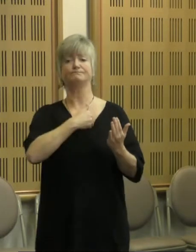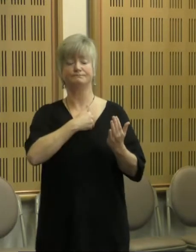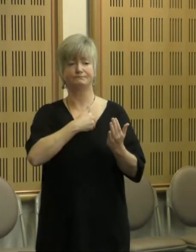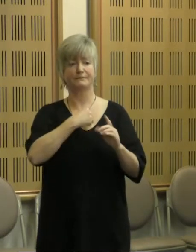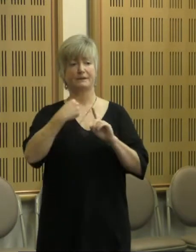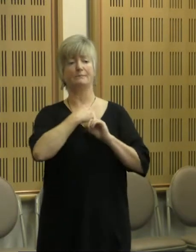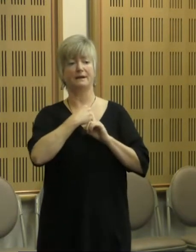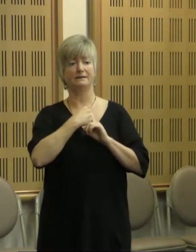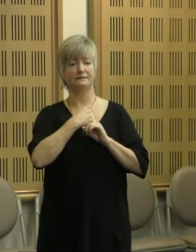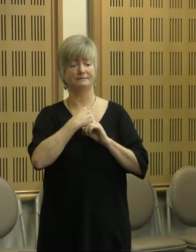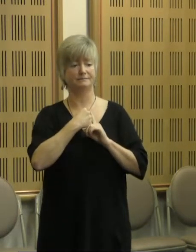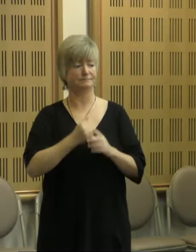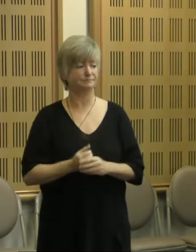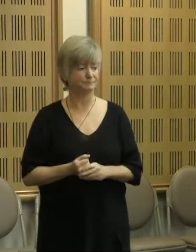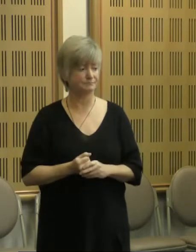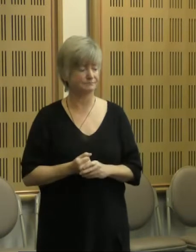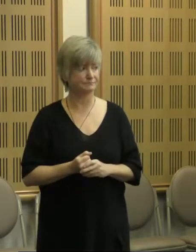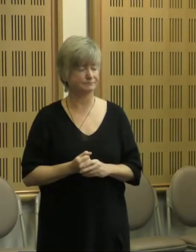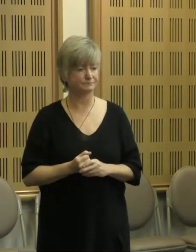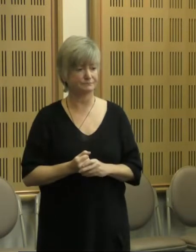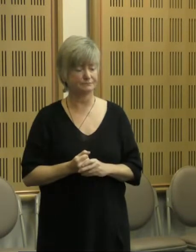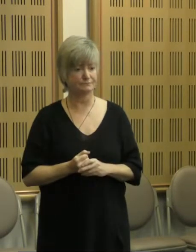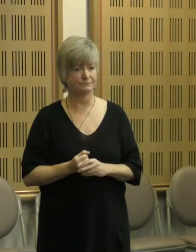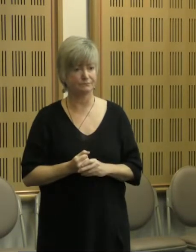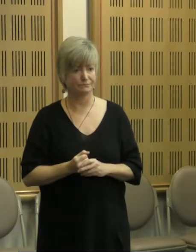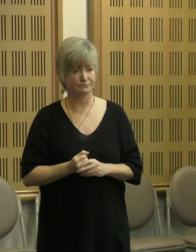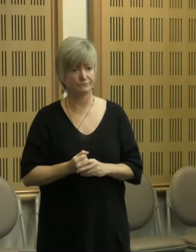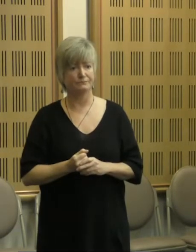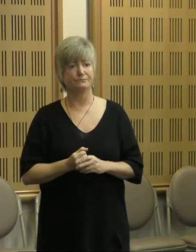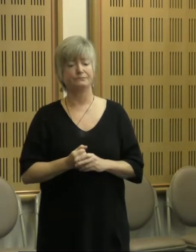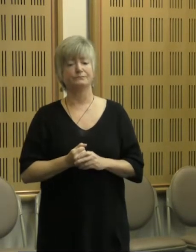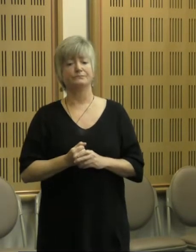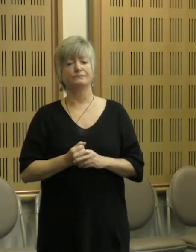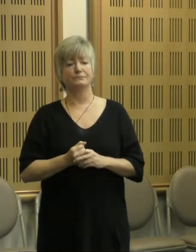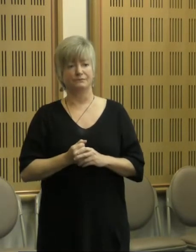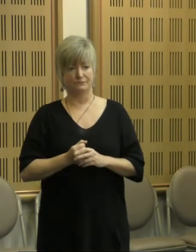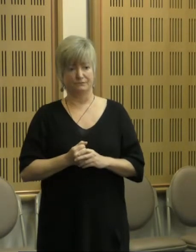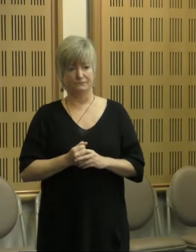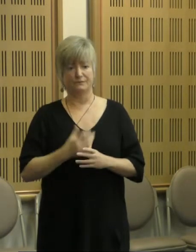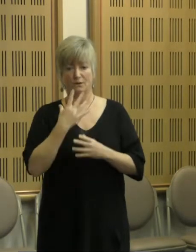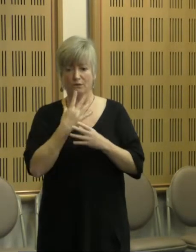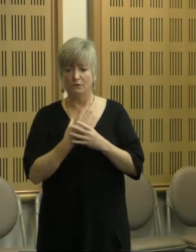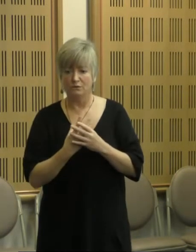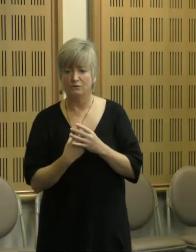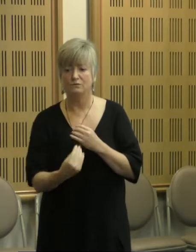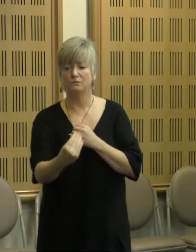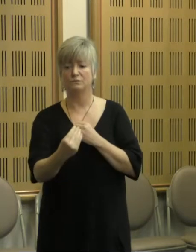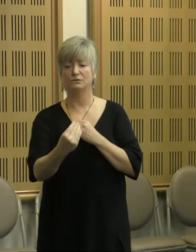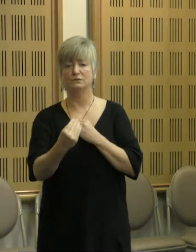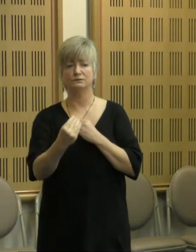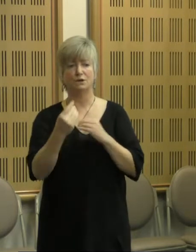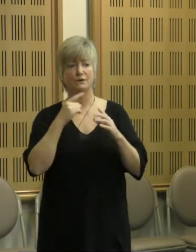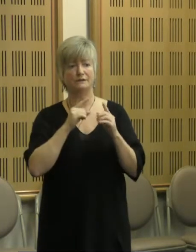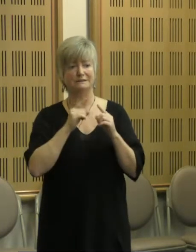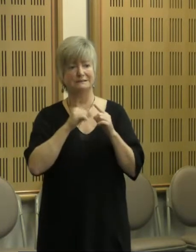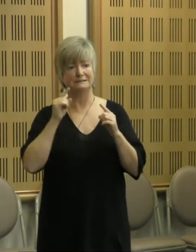quite cerebral, this is when I really pay attention. And so the first reading of the Uluru Statement of the Heart from